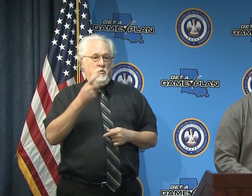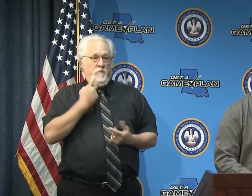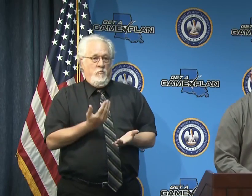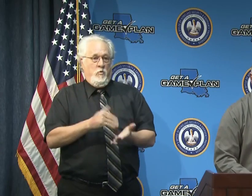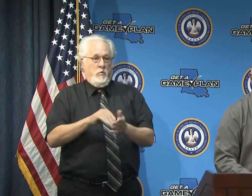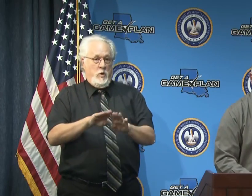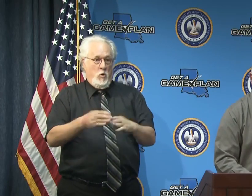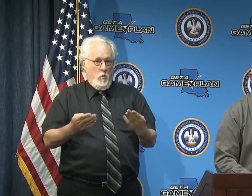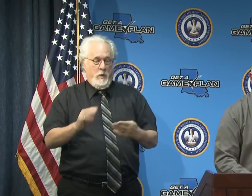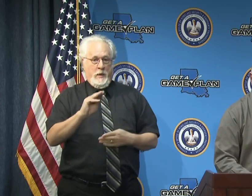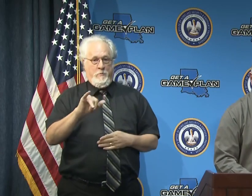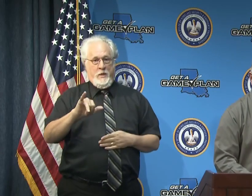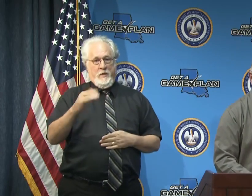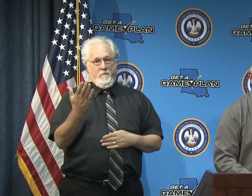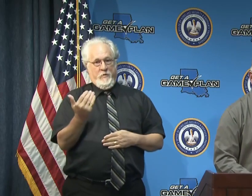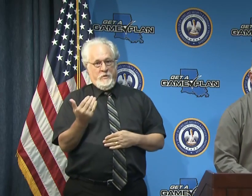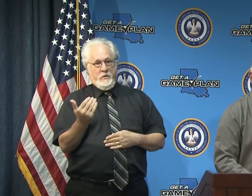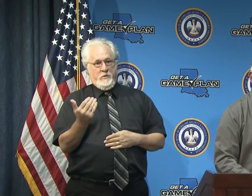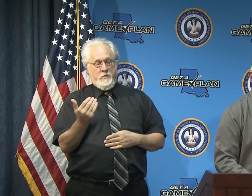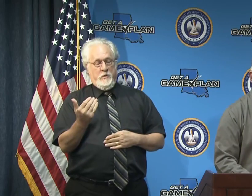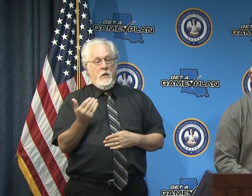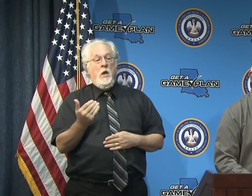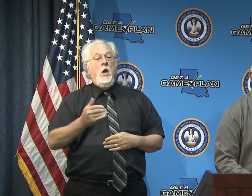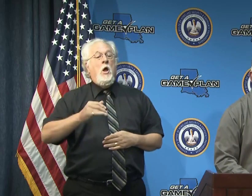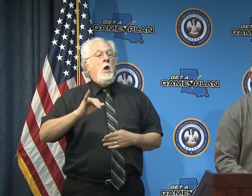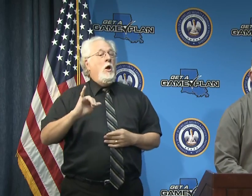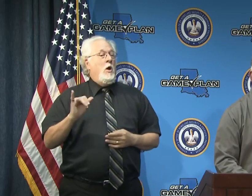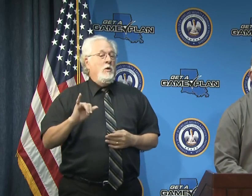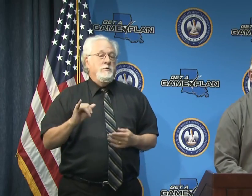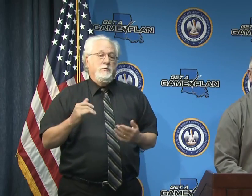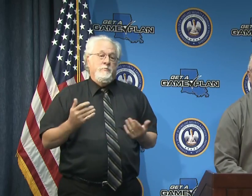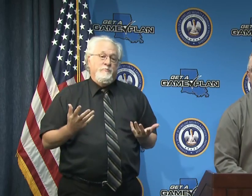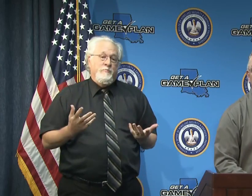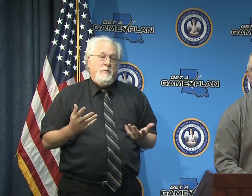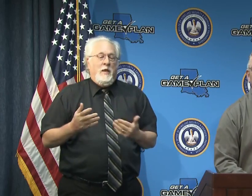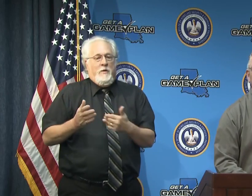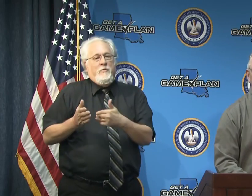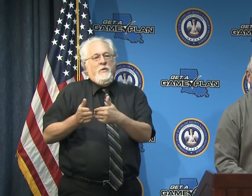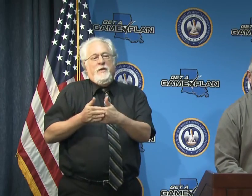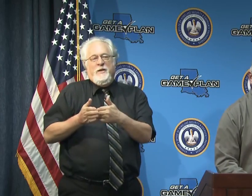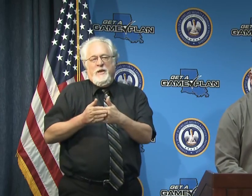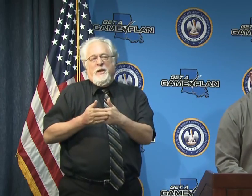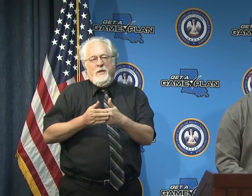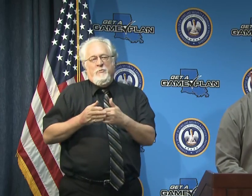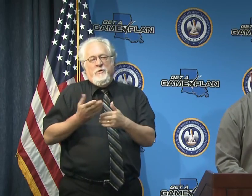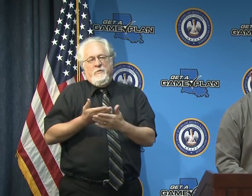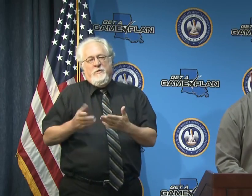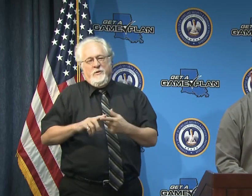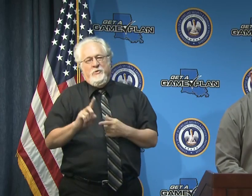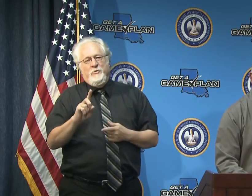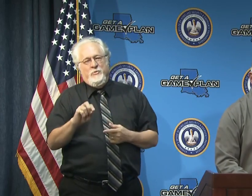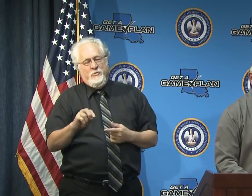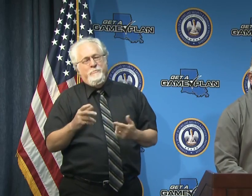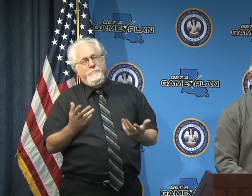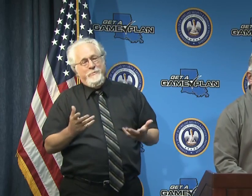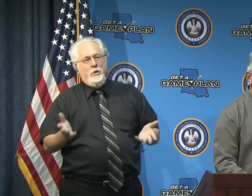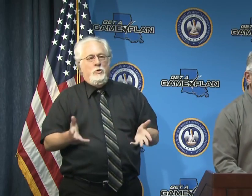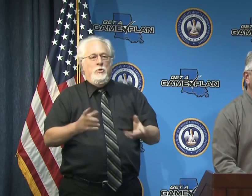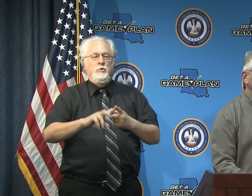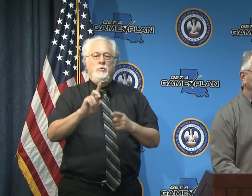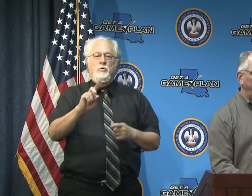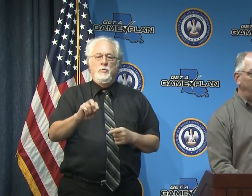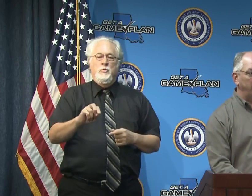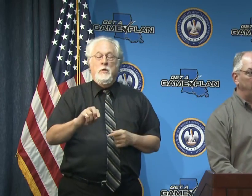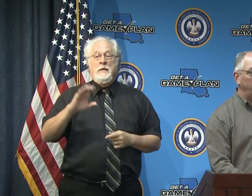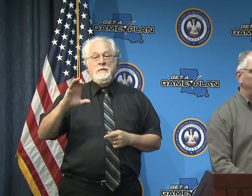on May the 15th it's also just kind of the neighborly thing to do and so we're encouraging you to do that both